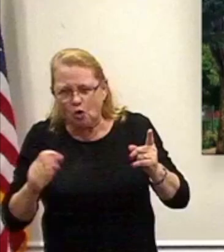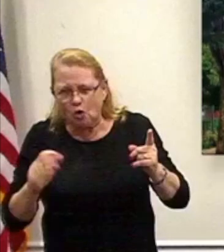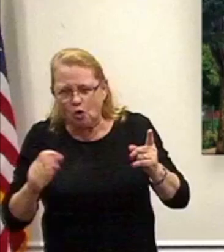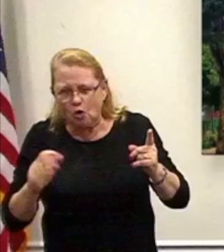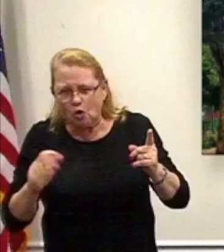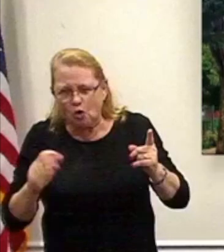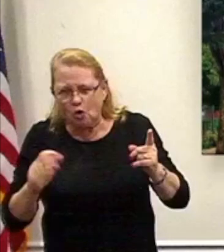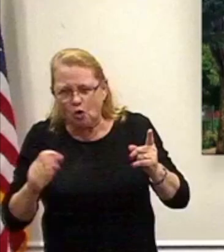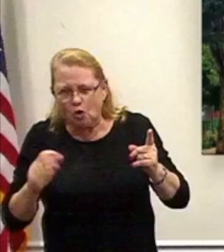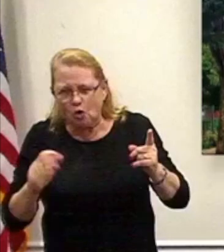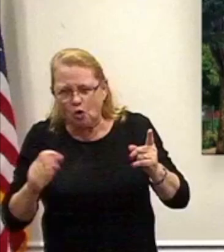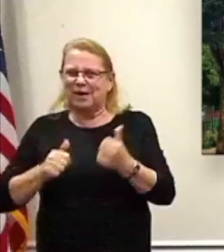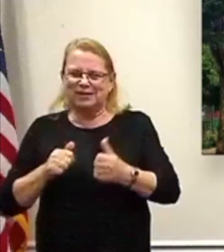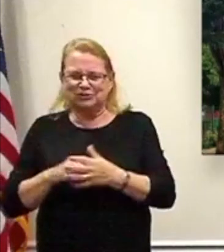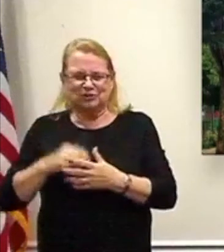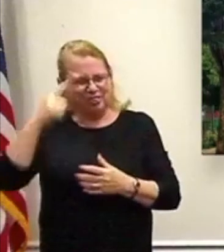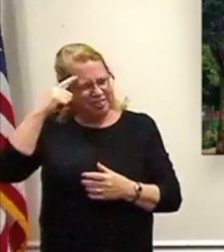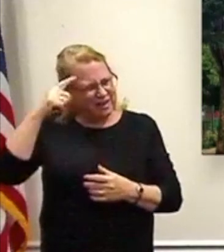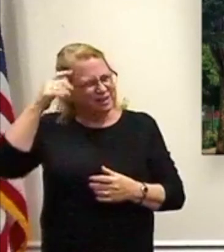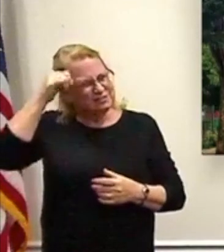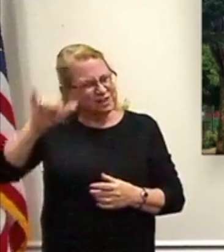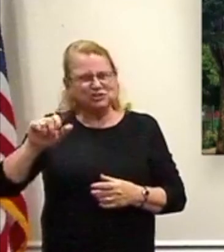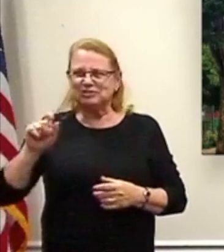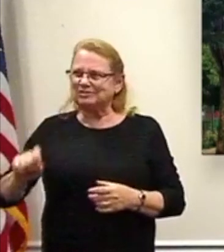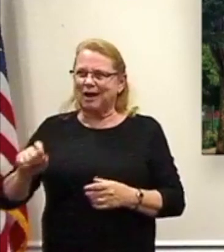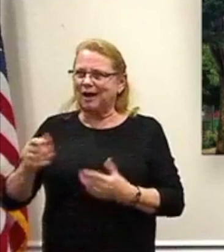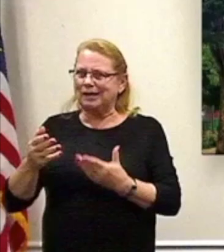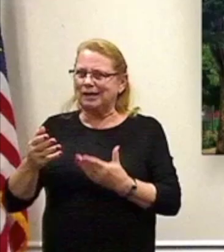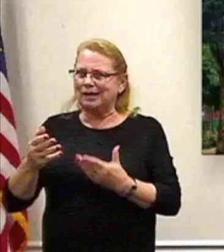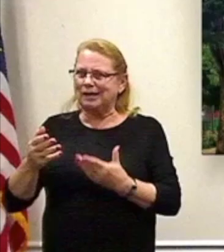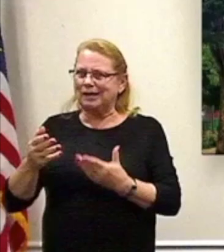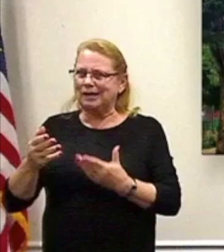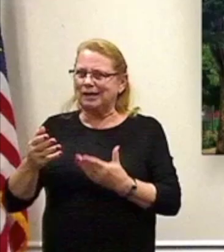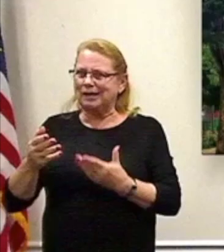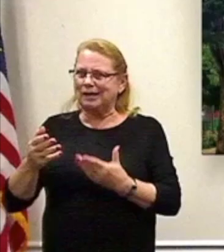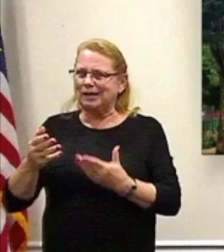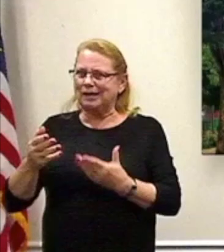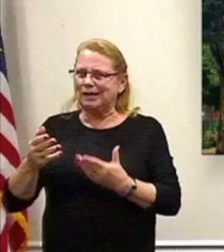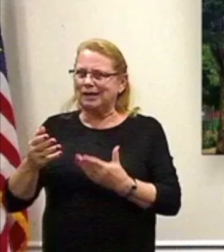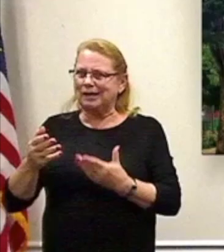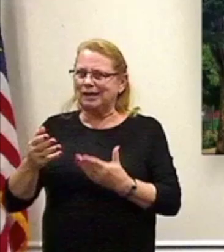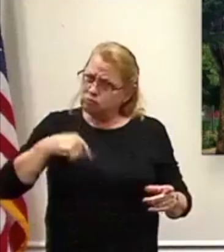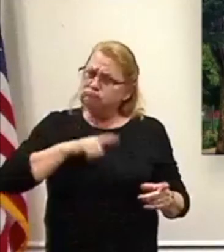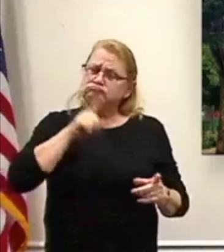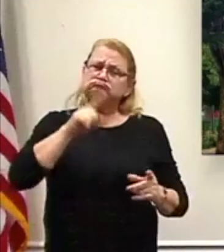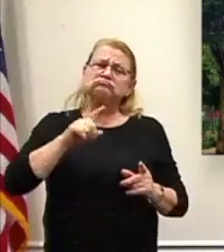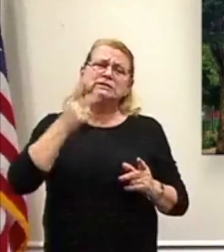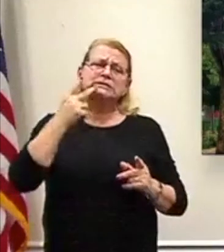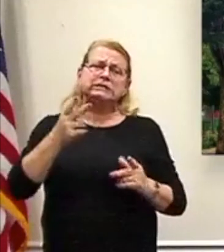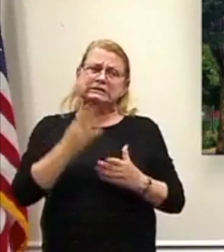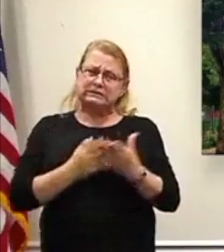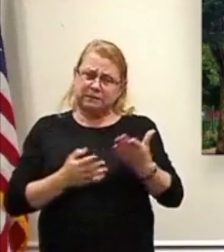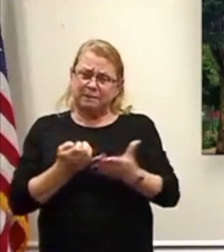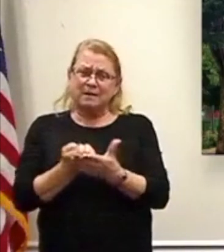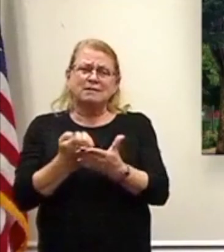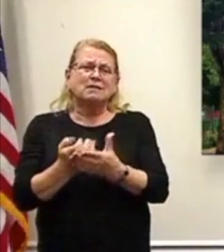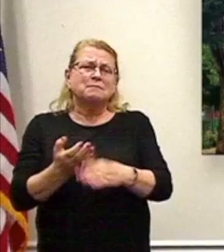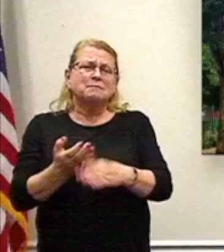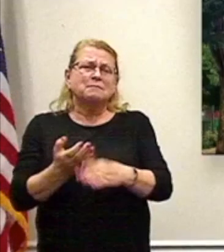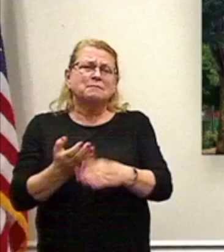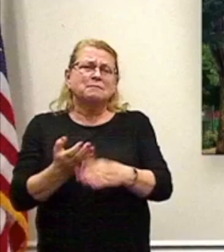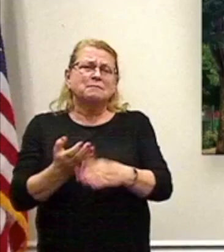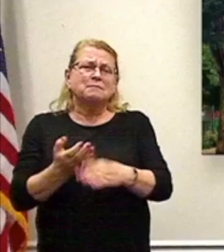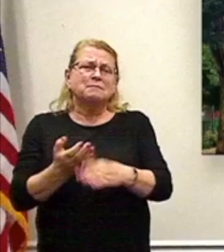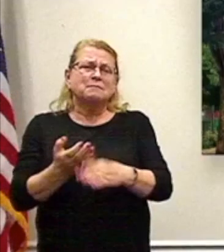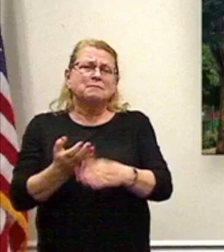confirm that for you in a minute, and we'll try to be some help. But I can tell you that we are seeing economic growth again. It's just going to be really, really